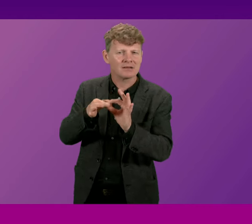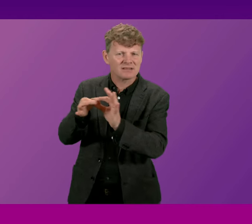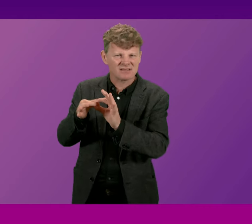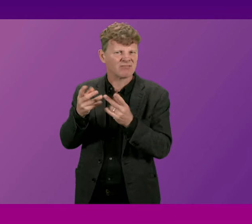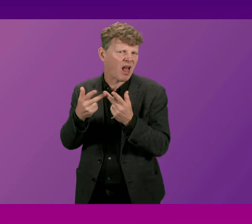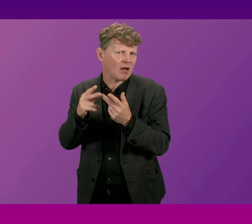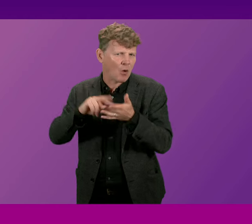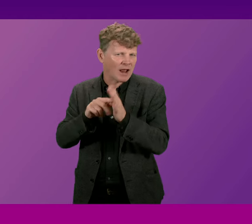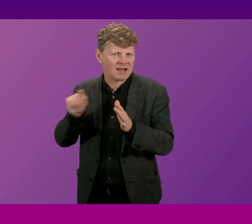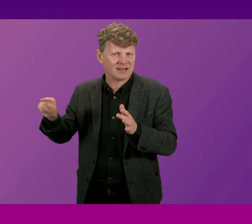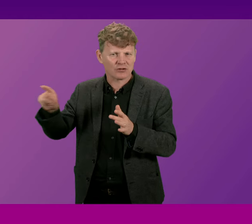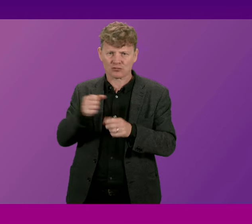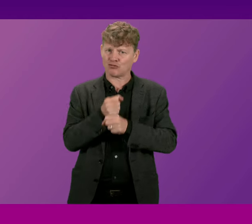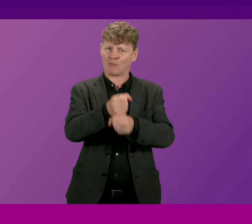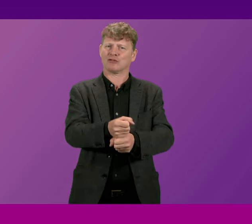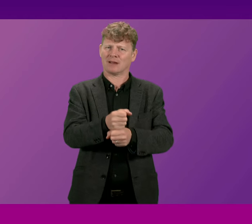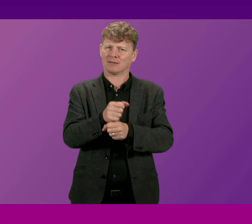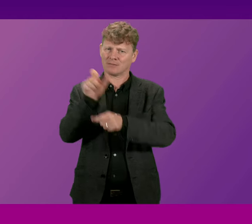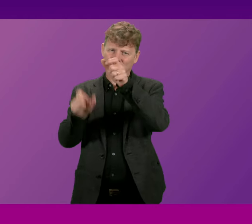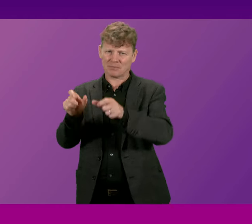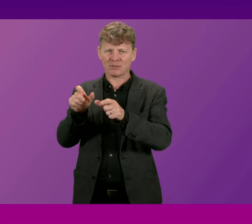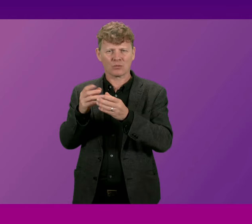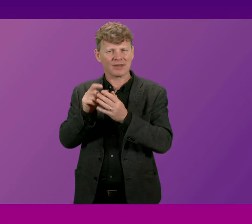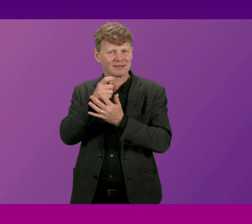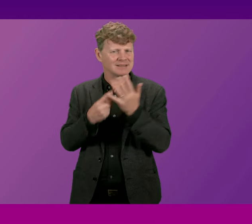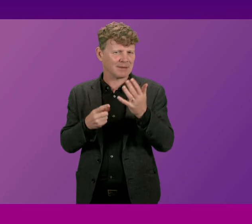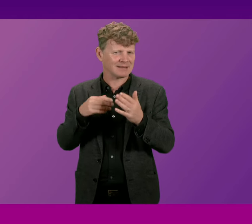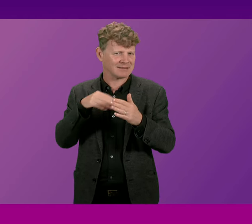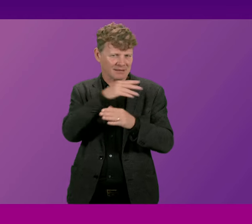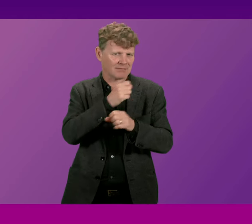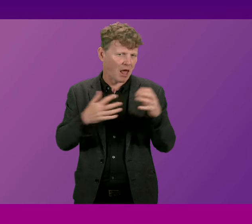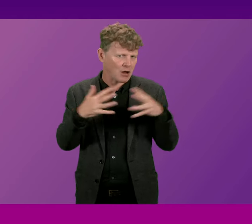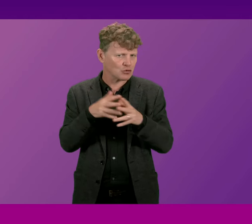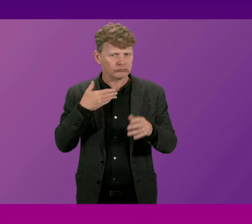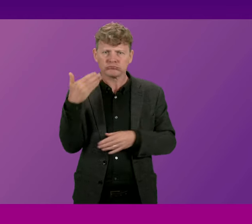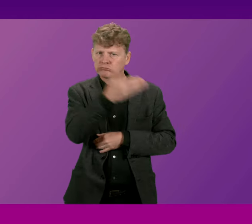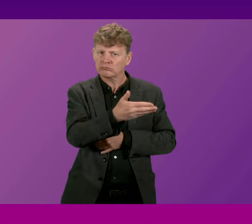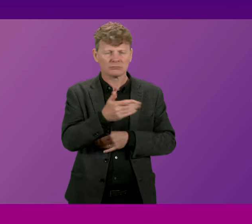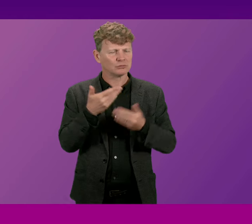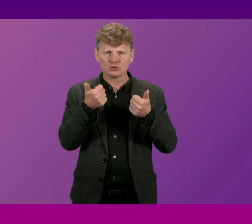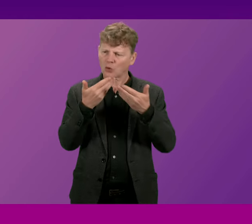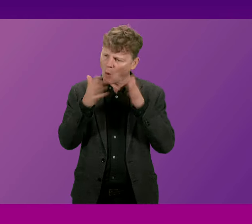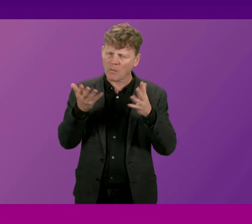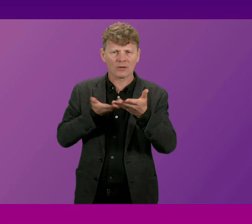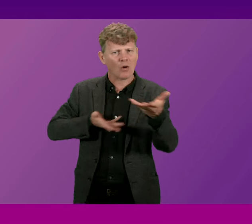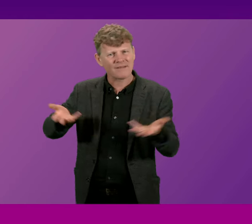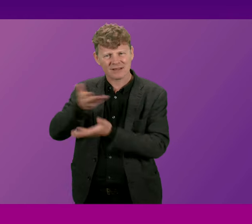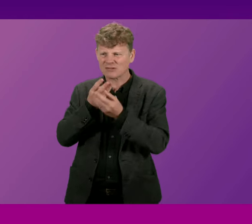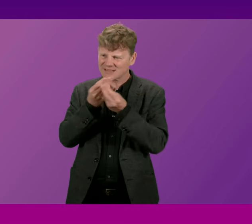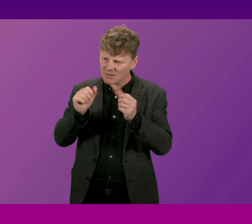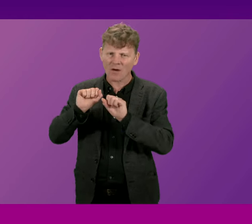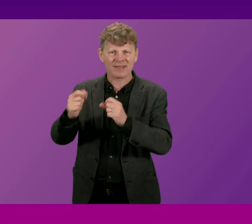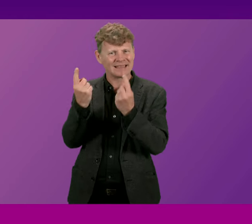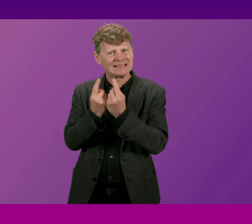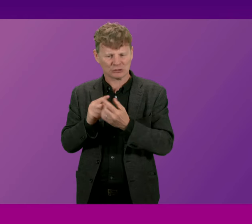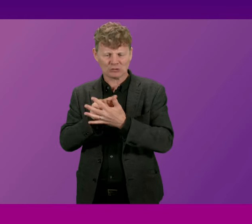organisations representing people with disabilities in Glasgow and we had a very open conversation about some of the issues that are